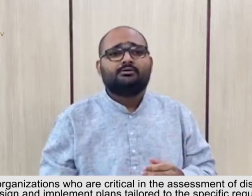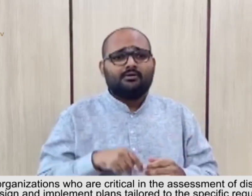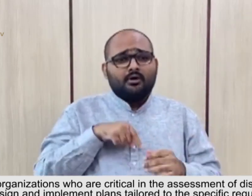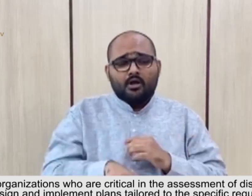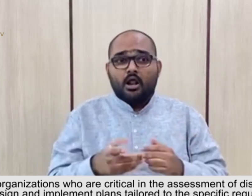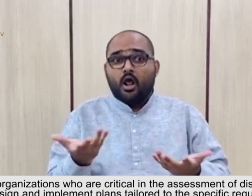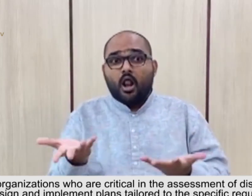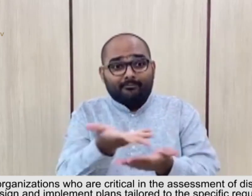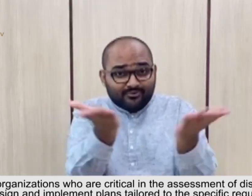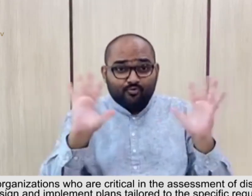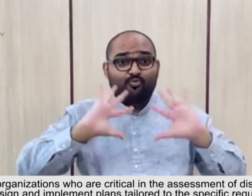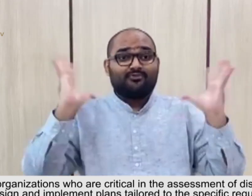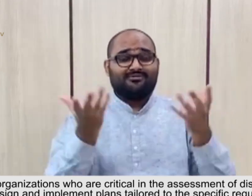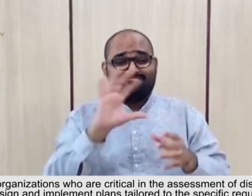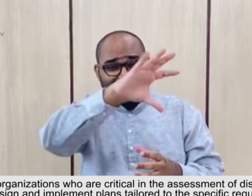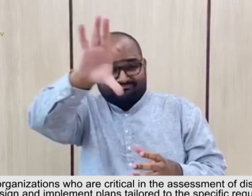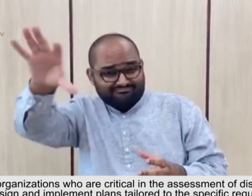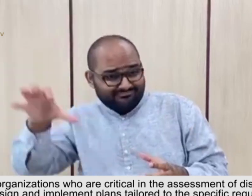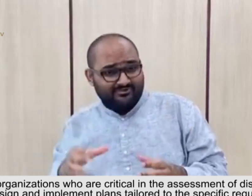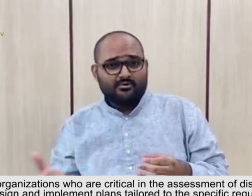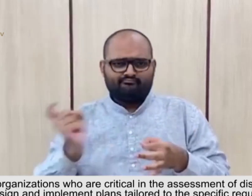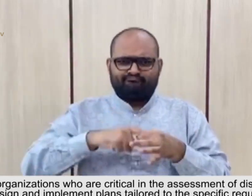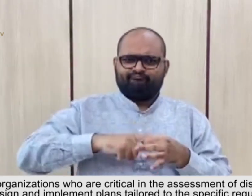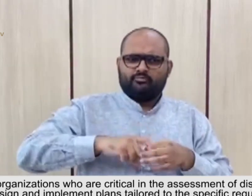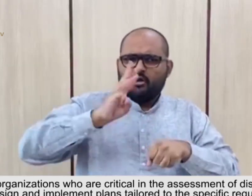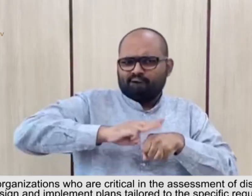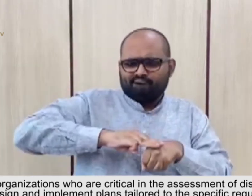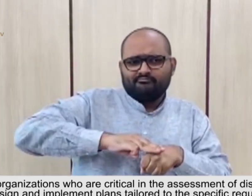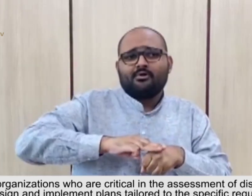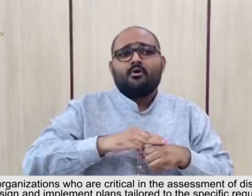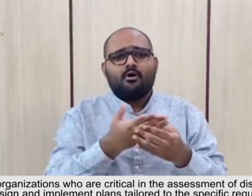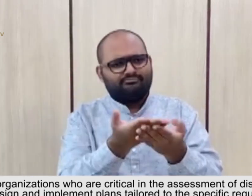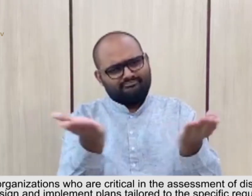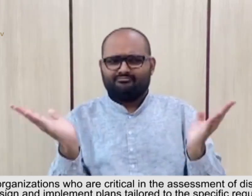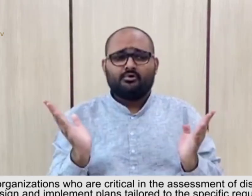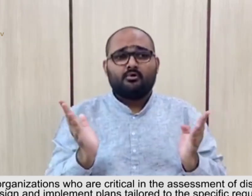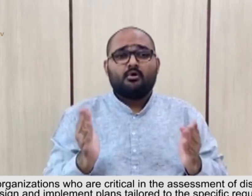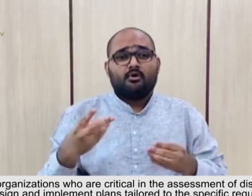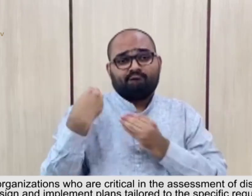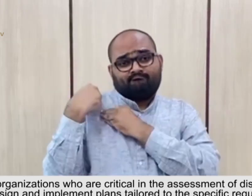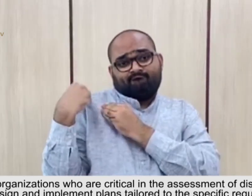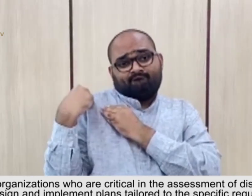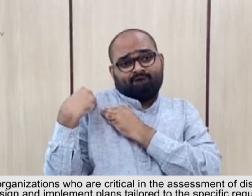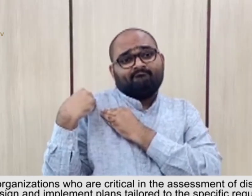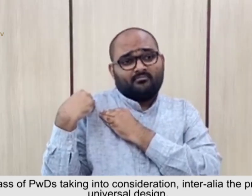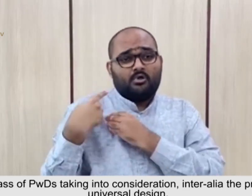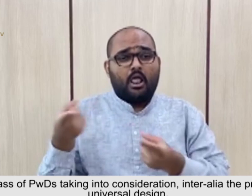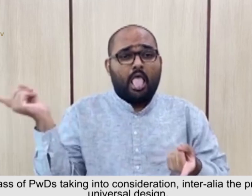10 is a shared responsibility between governments and stakeholders. The governments